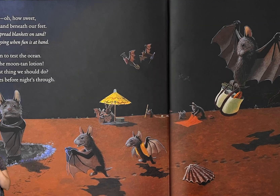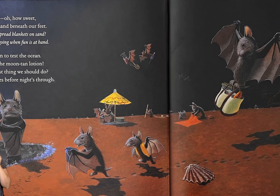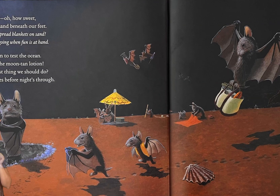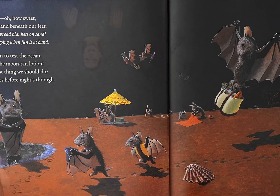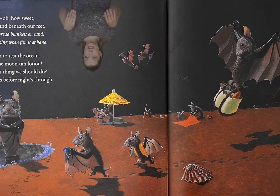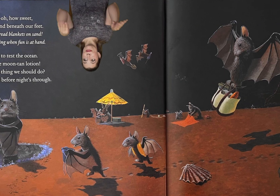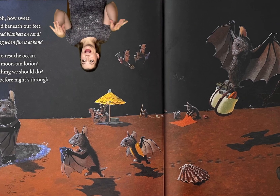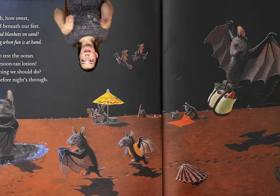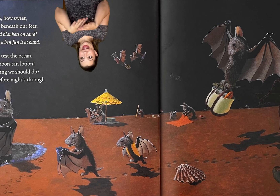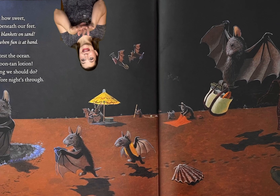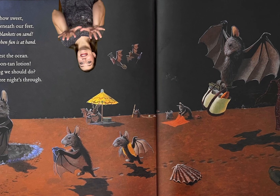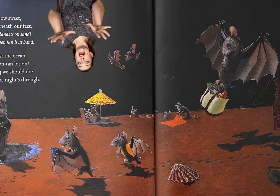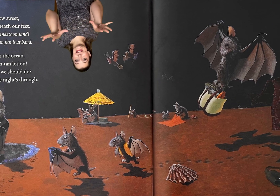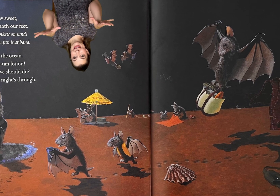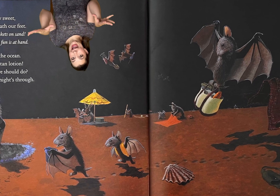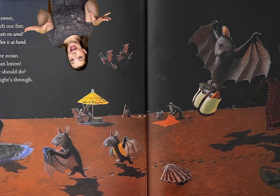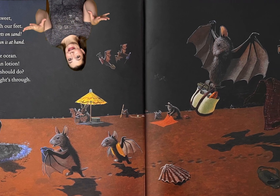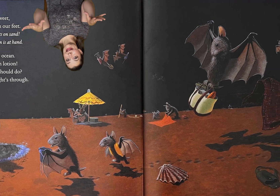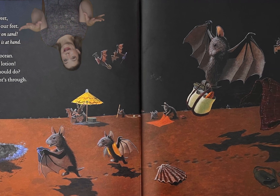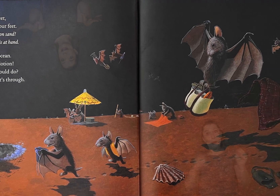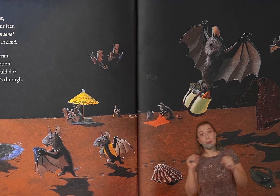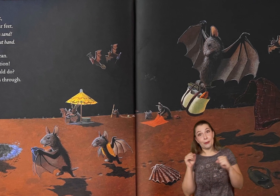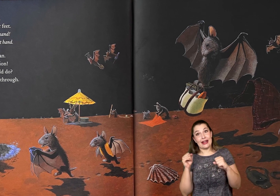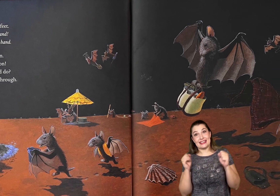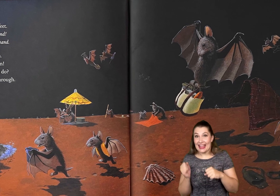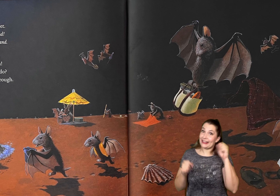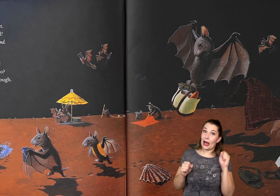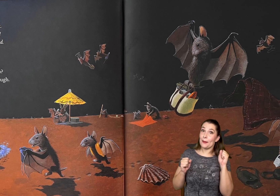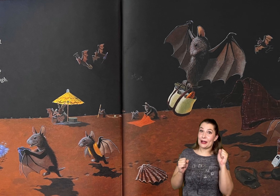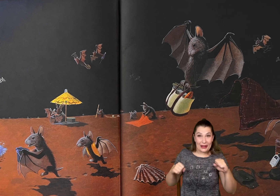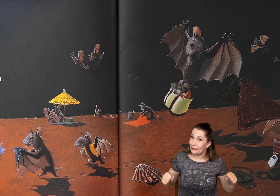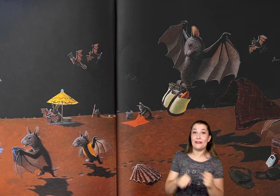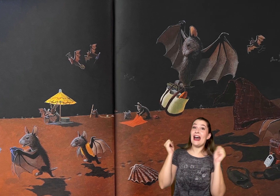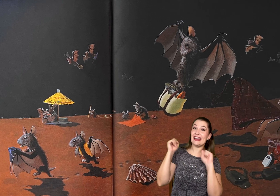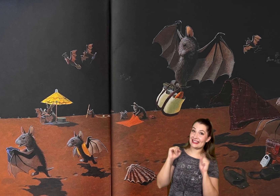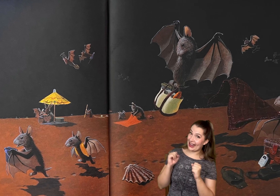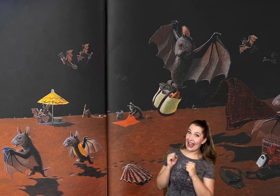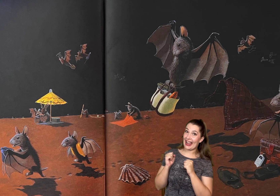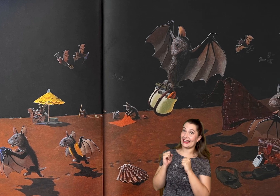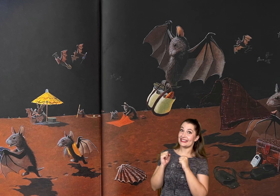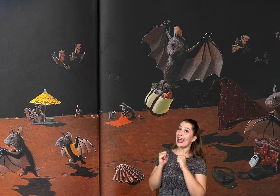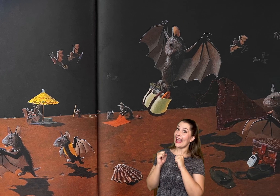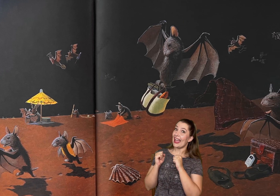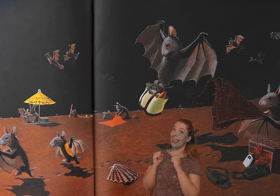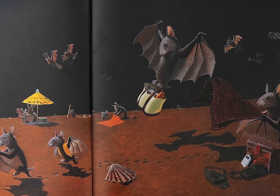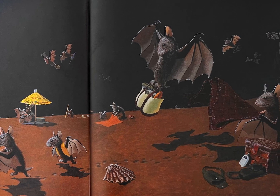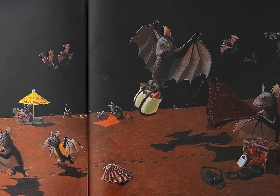up! Spread blankets on sand! We want to get going when fun is at hand! We hurry